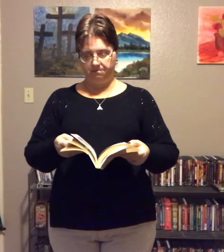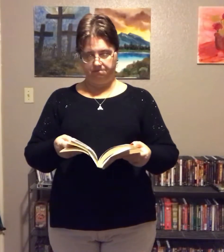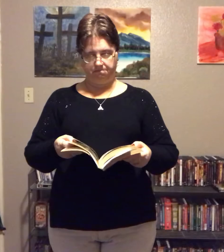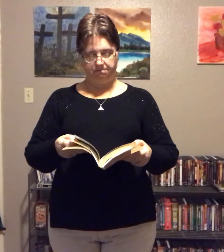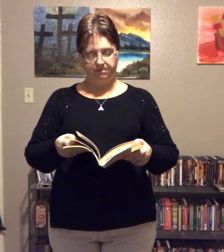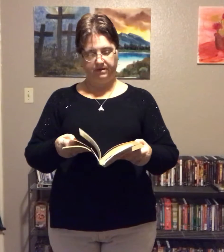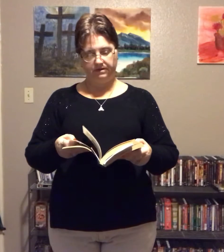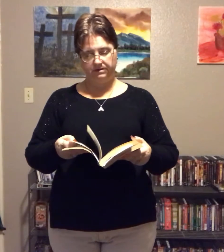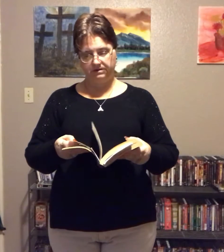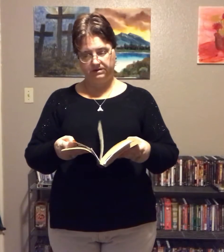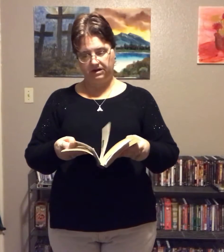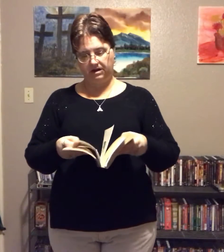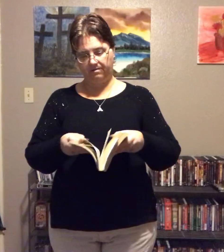Let's see.